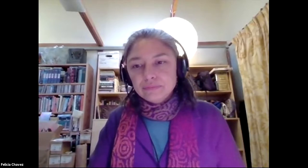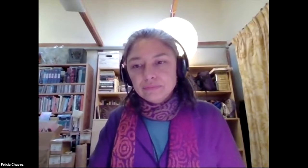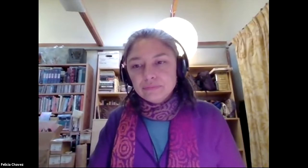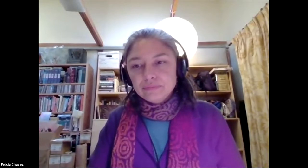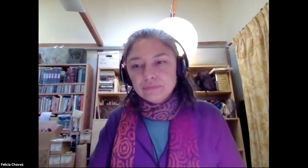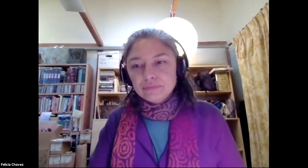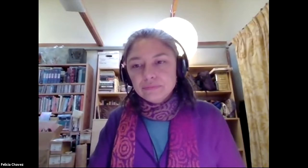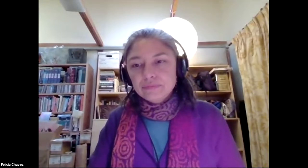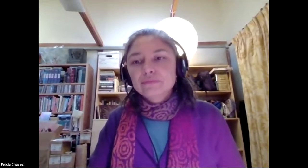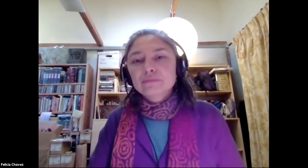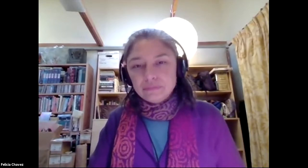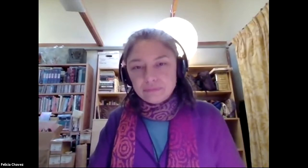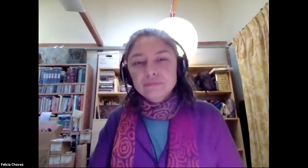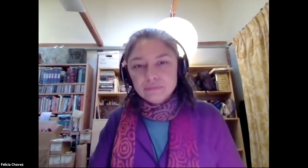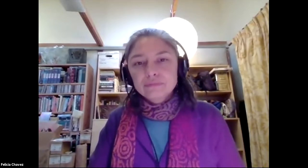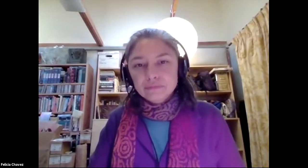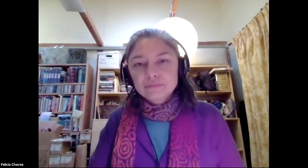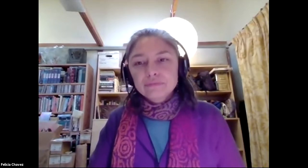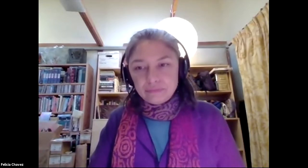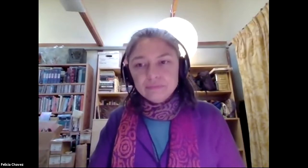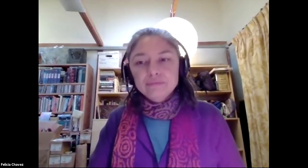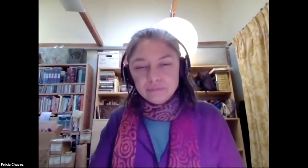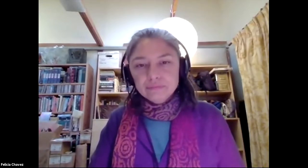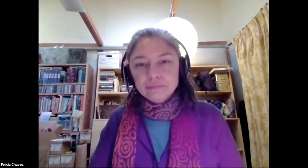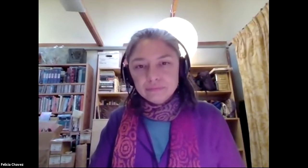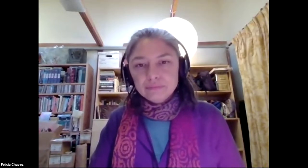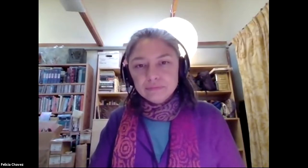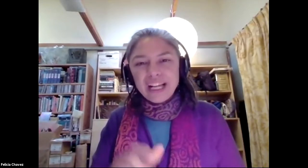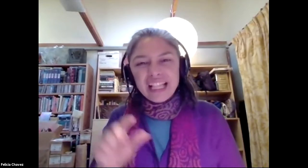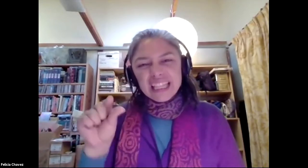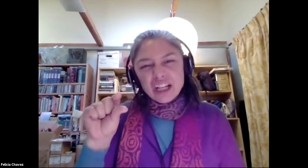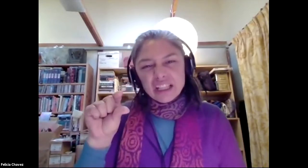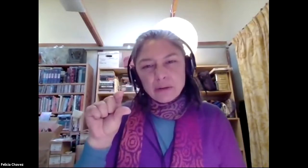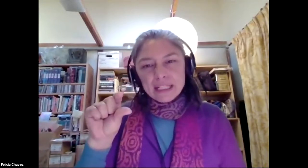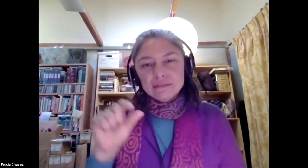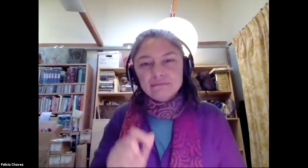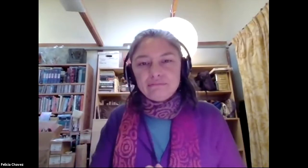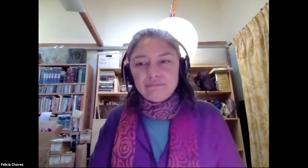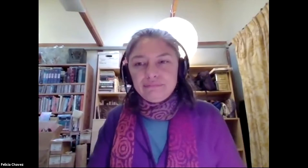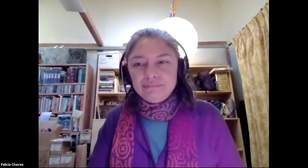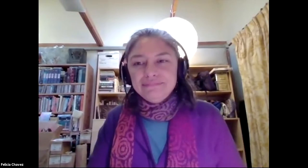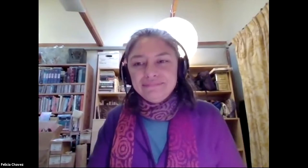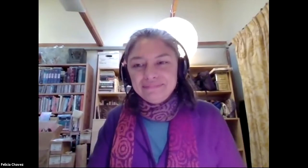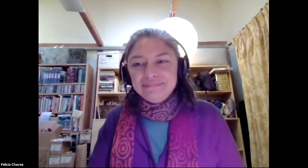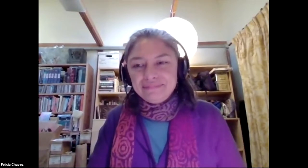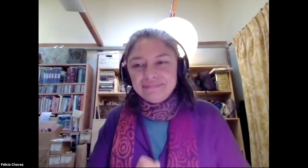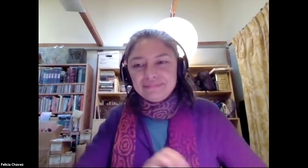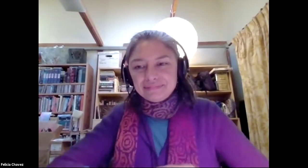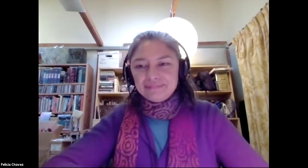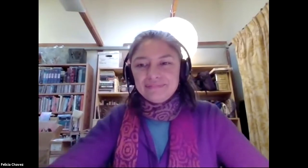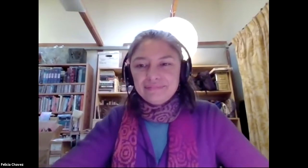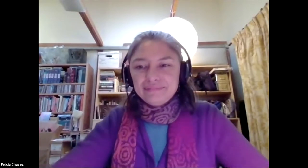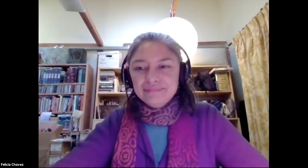ilo felicia so a little bit a little bit so hang on one second wait